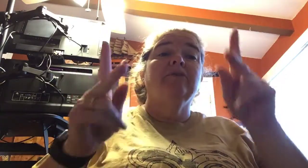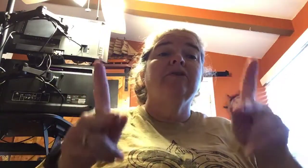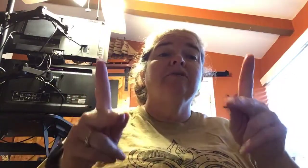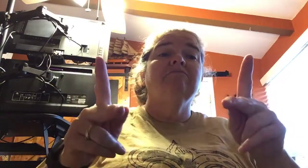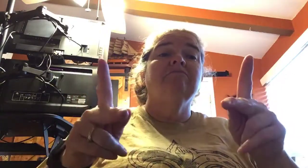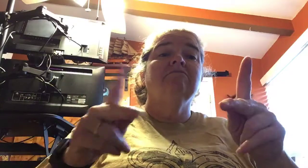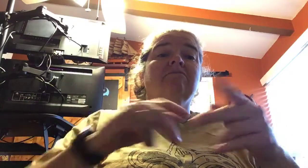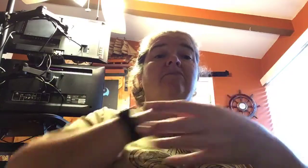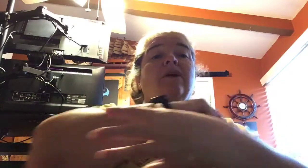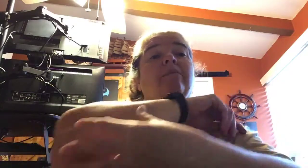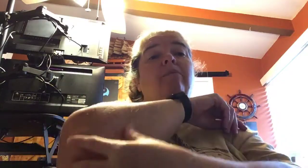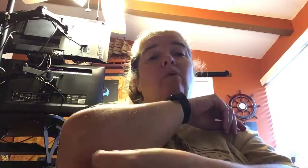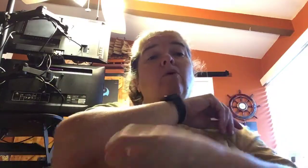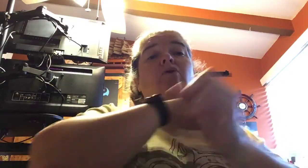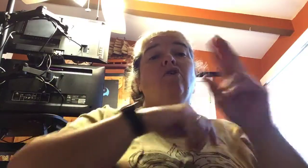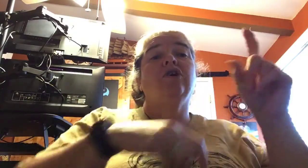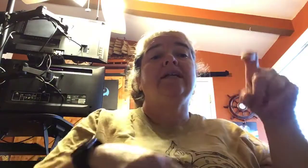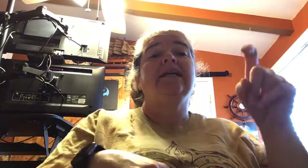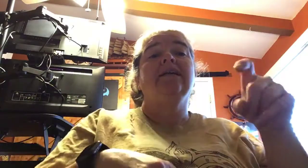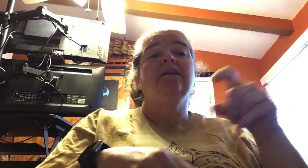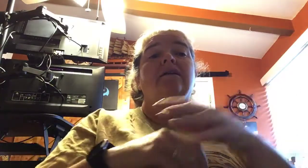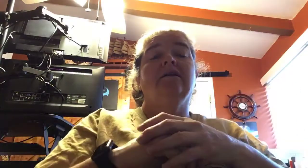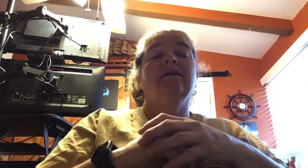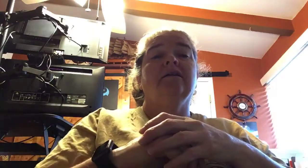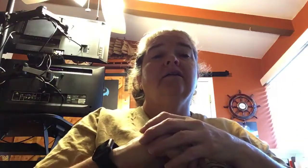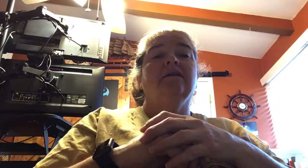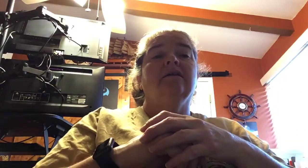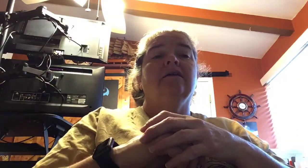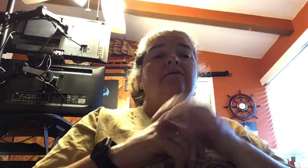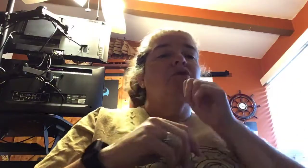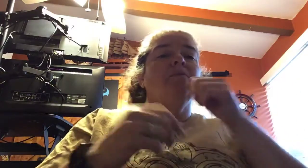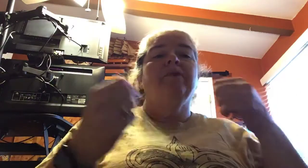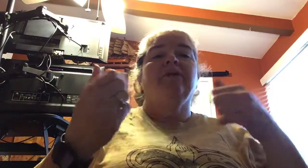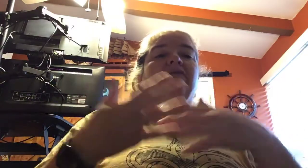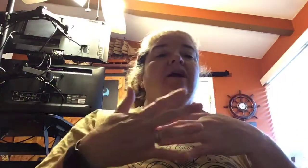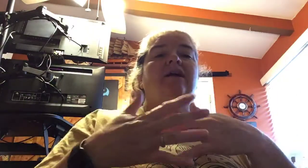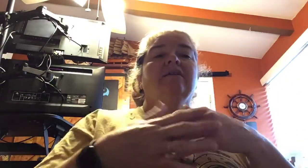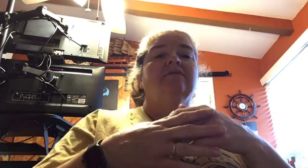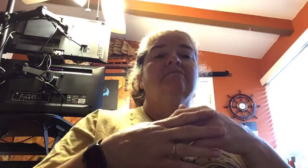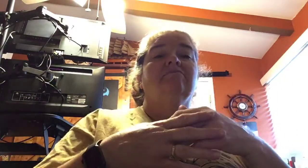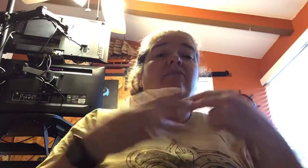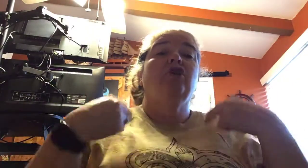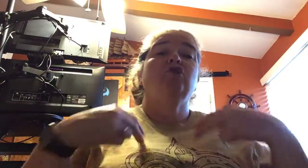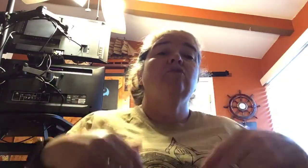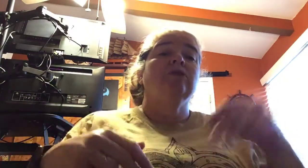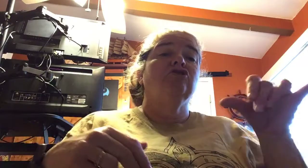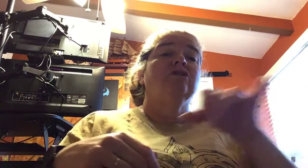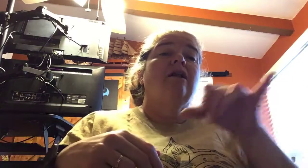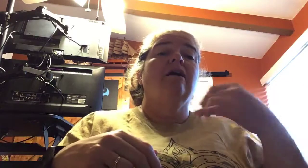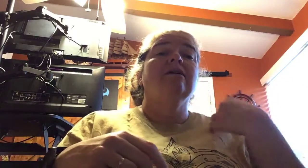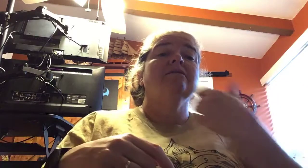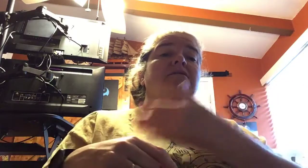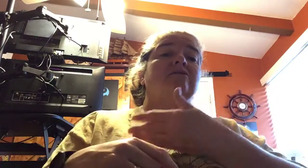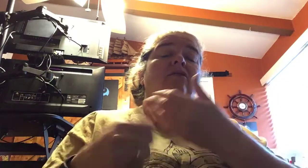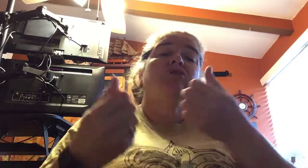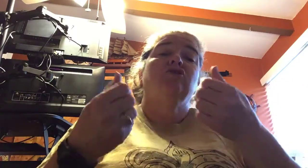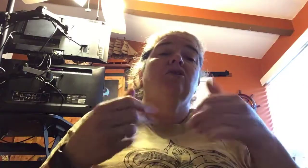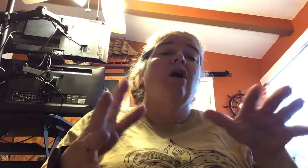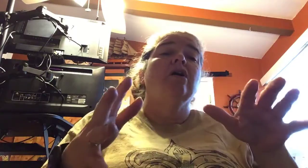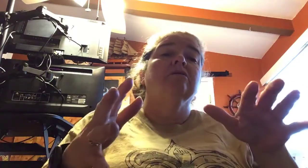person that is poor or in need. Don't be afraid. Don't They're humans just like us. Like, we've lost